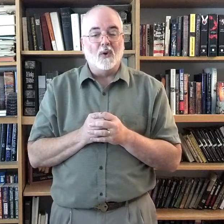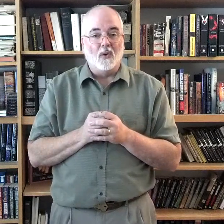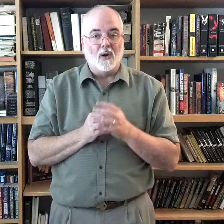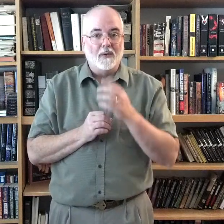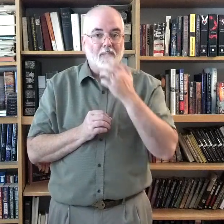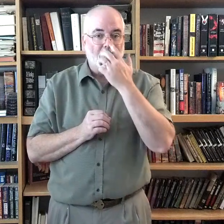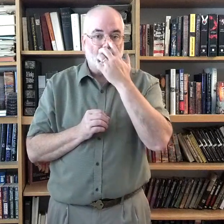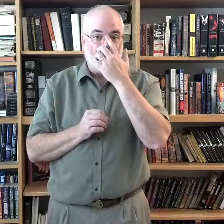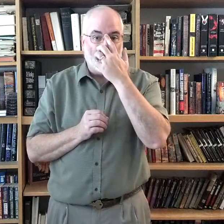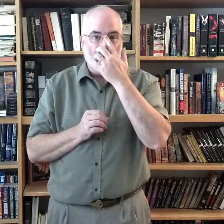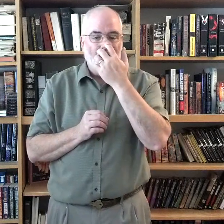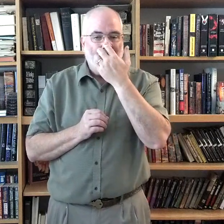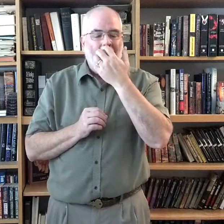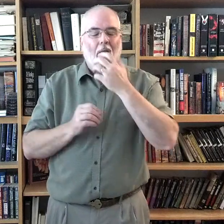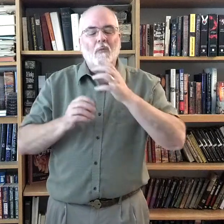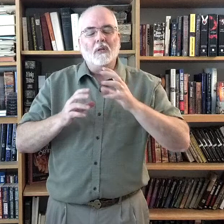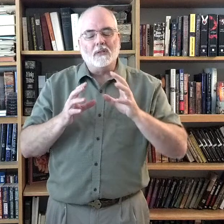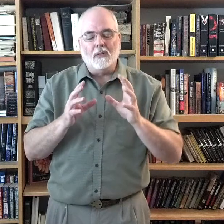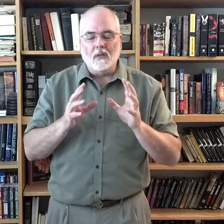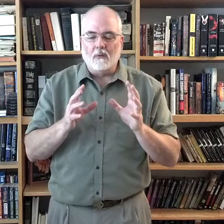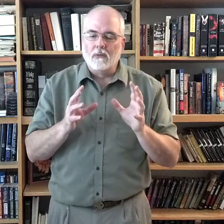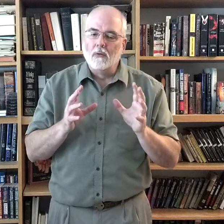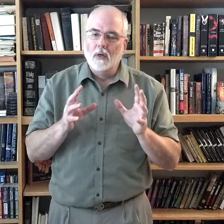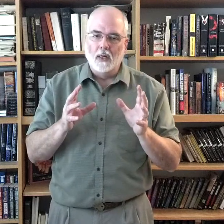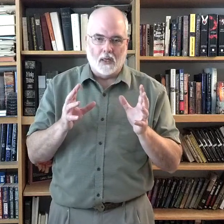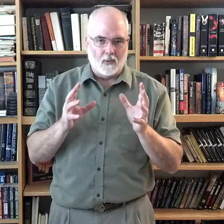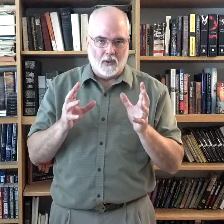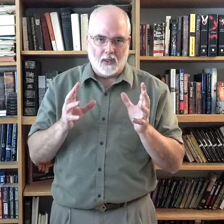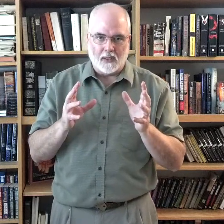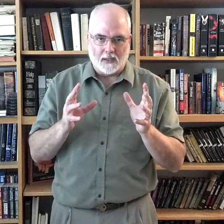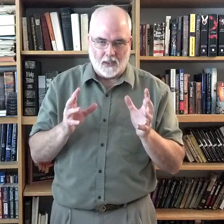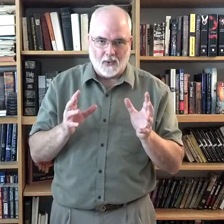Lord. Okay? I'm going to sing it really, really slowly.